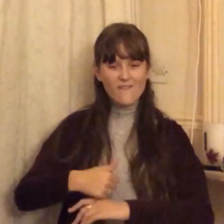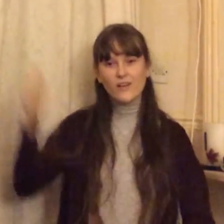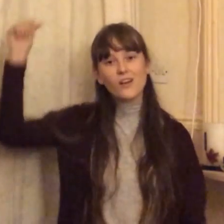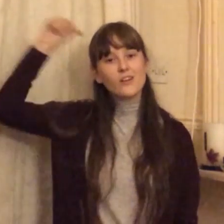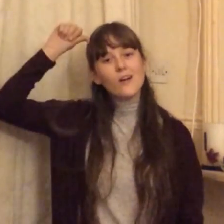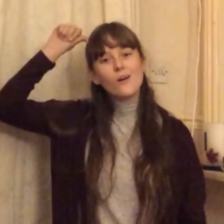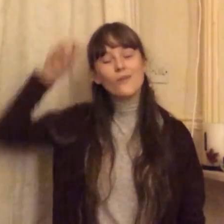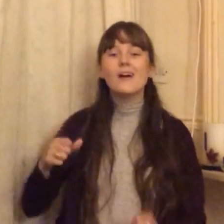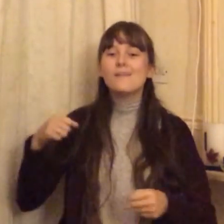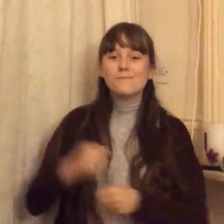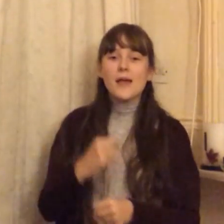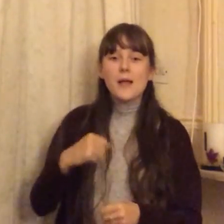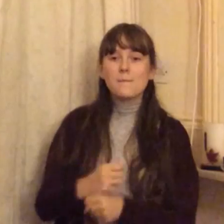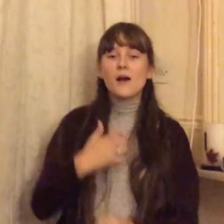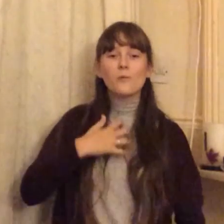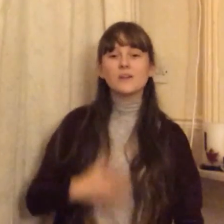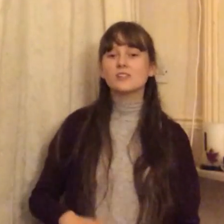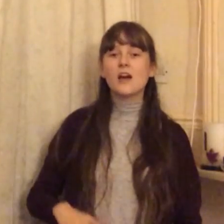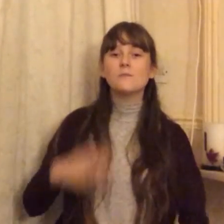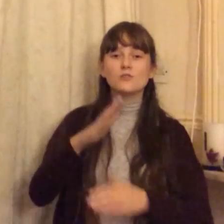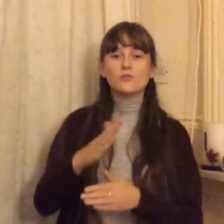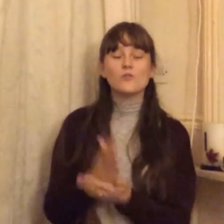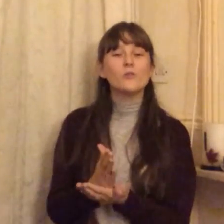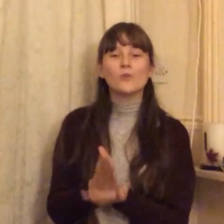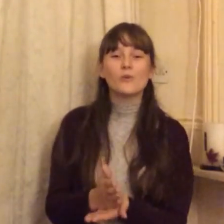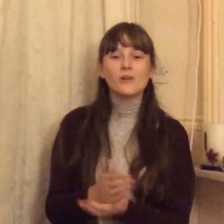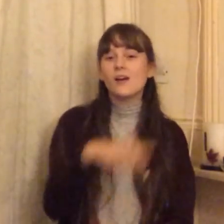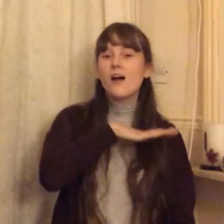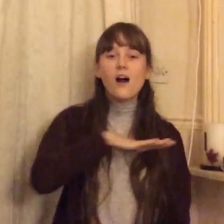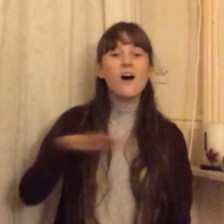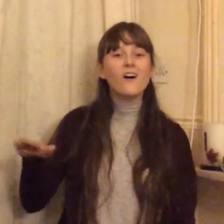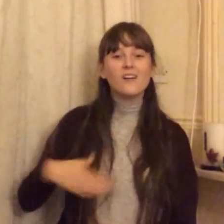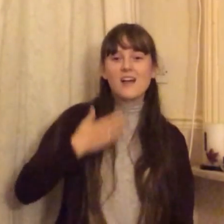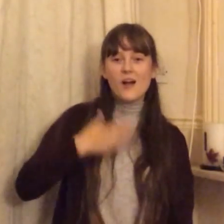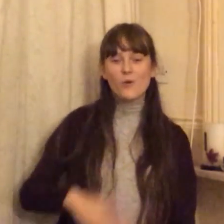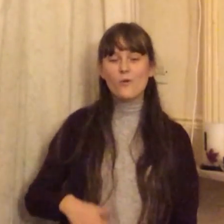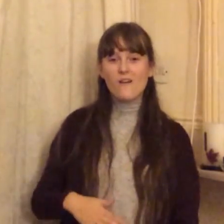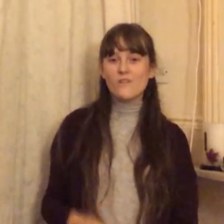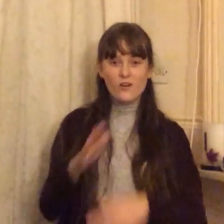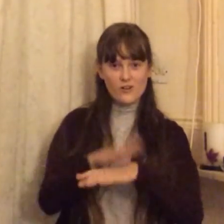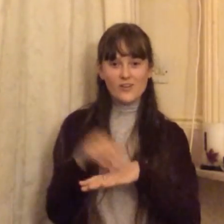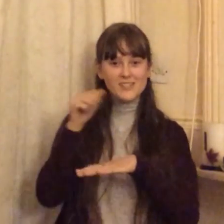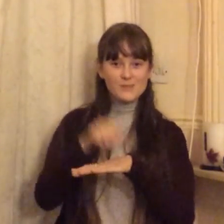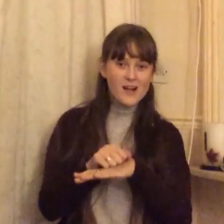ever know Make my wish come true All I want for Christmas